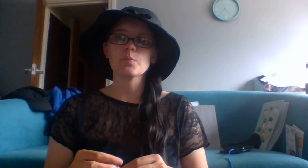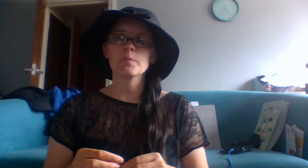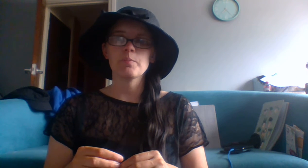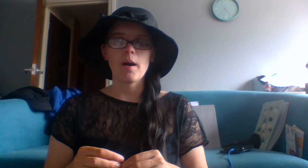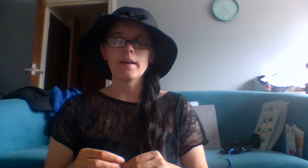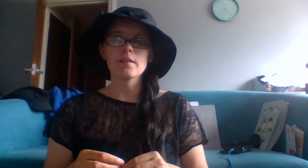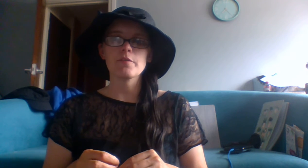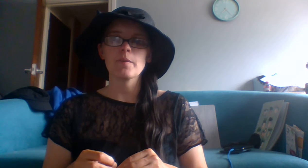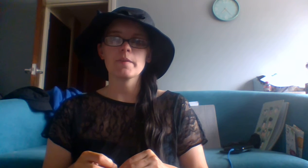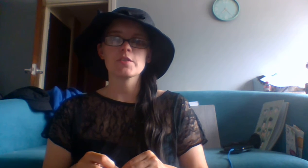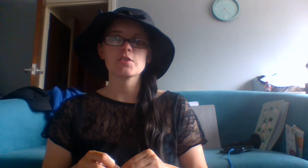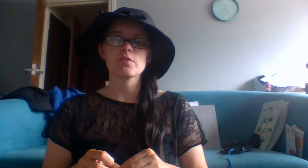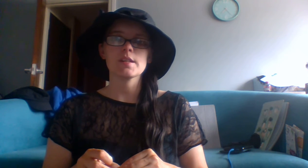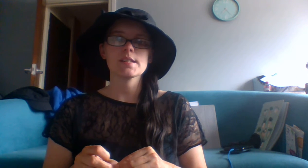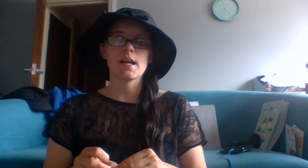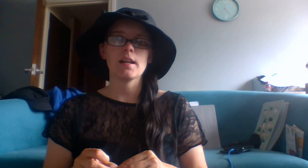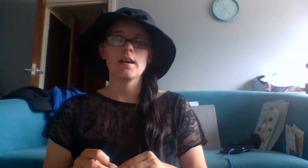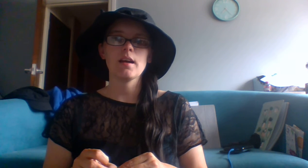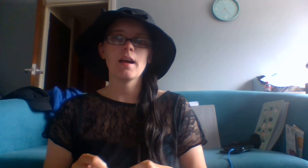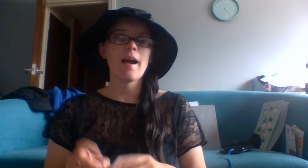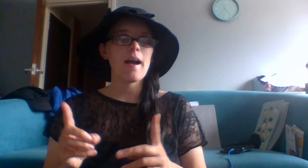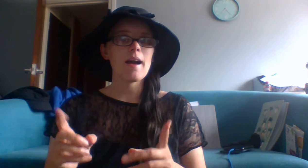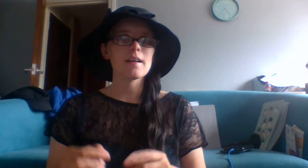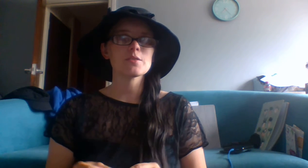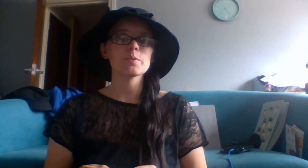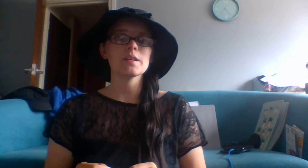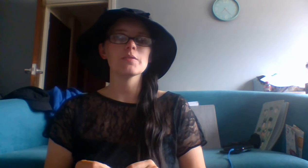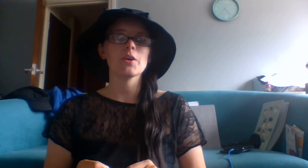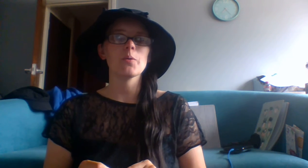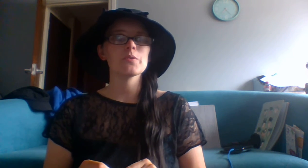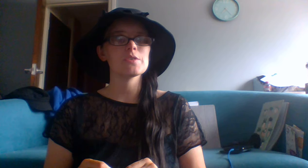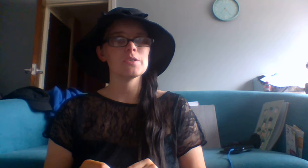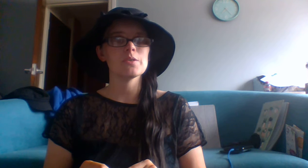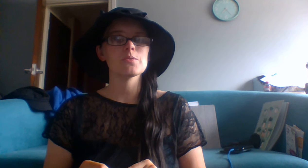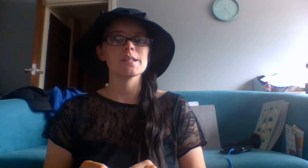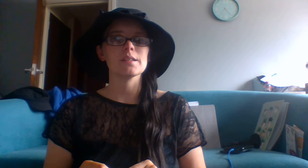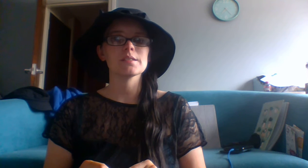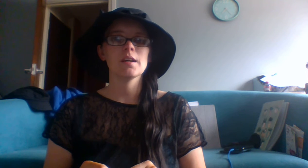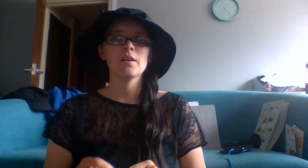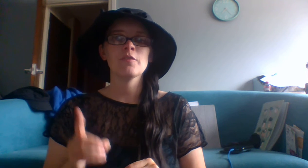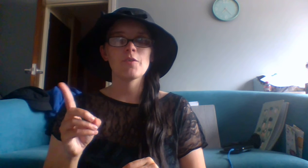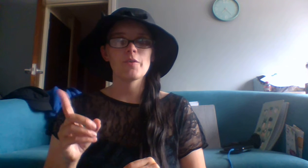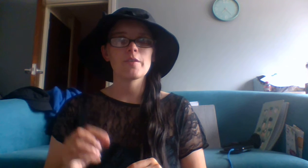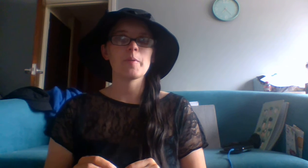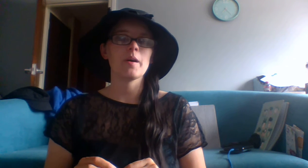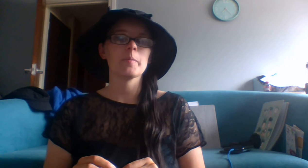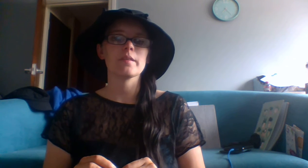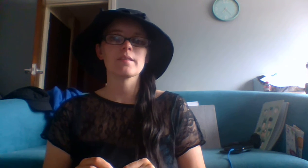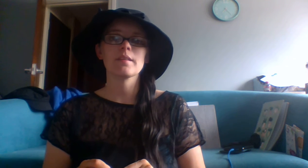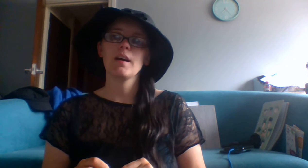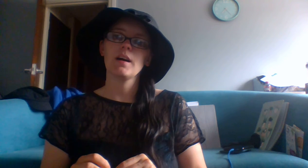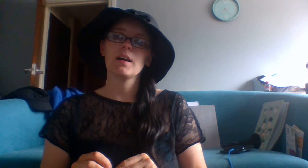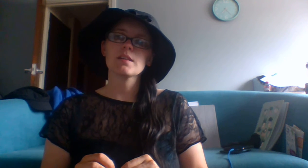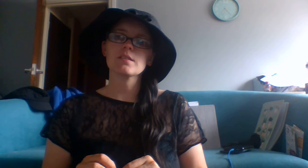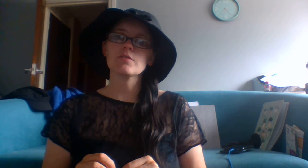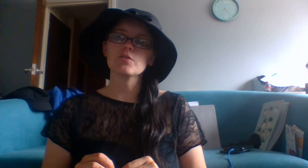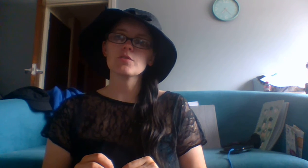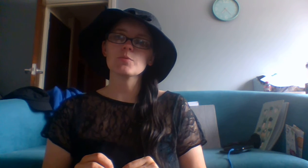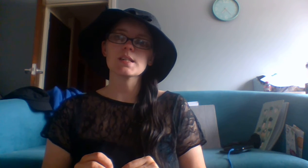would buy it from this street seller and would even go on to use it for its purpose. So George was